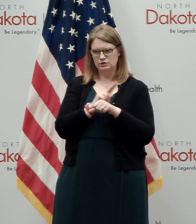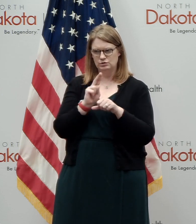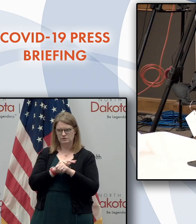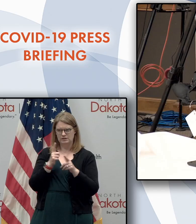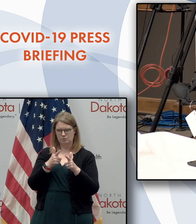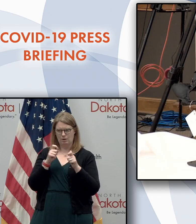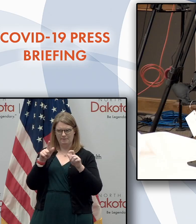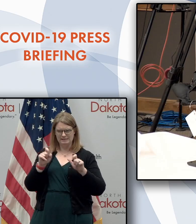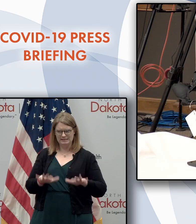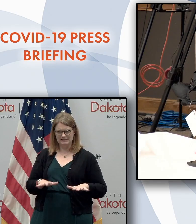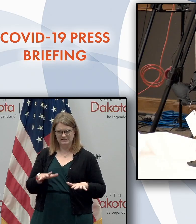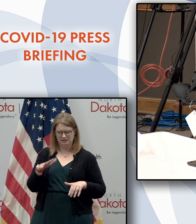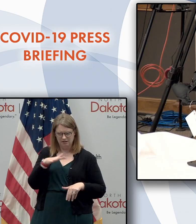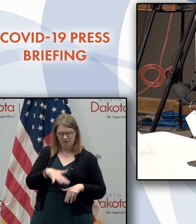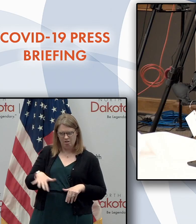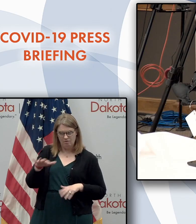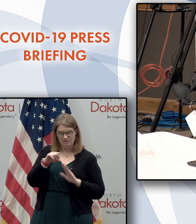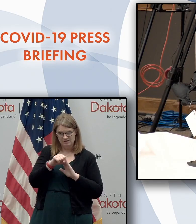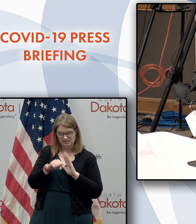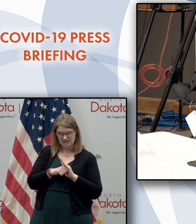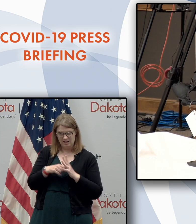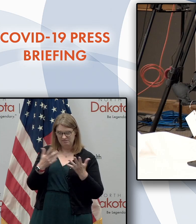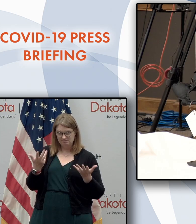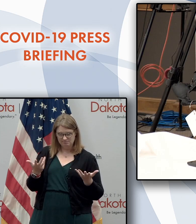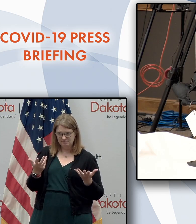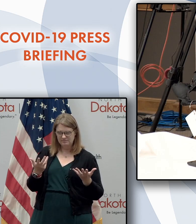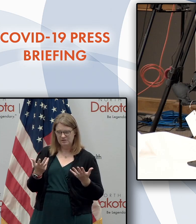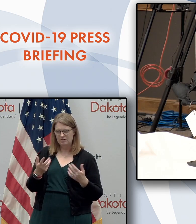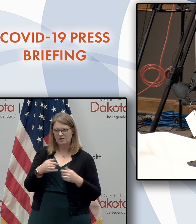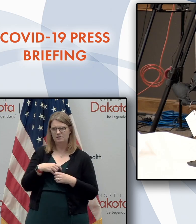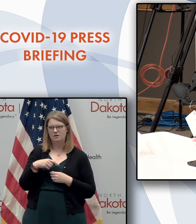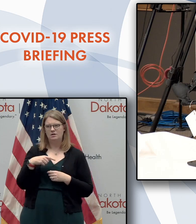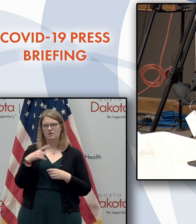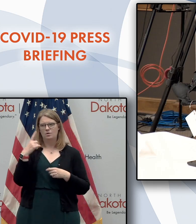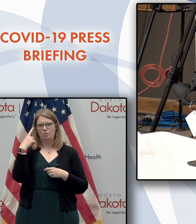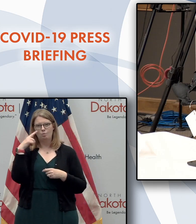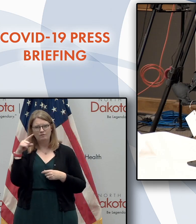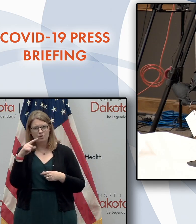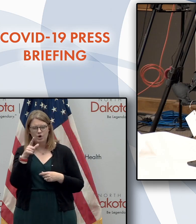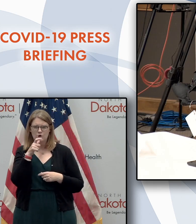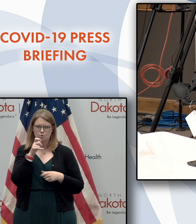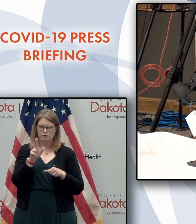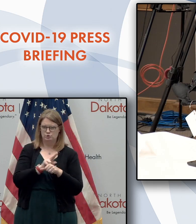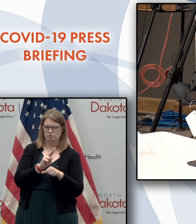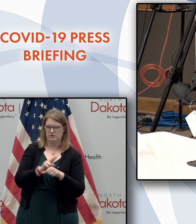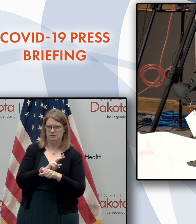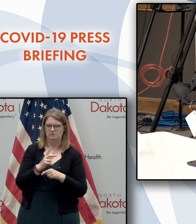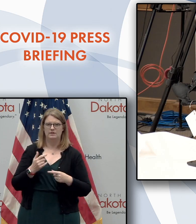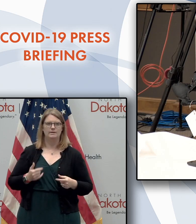anywhere in the state? And if so, what is it necessarily being used for or who is using it?